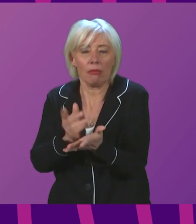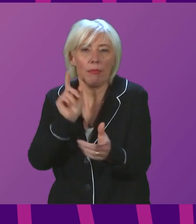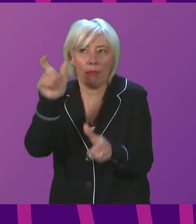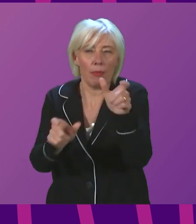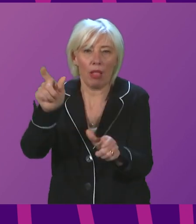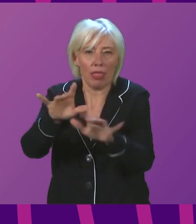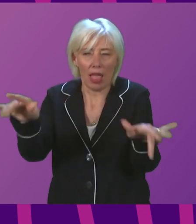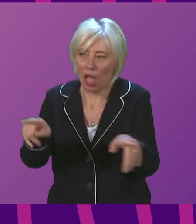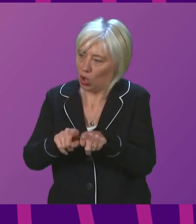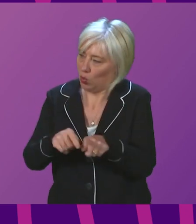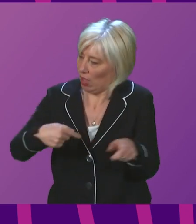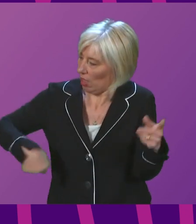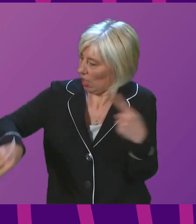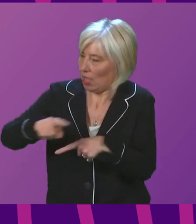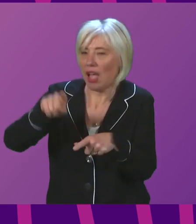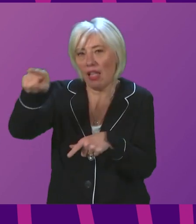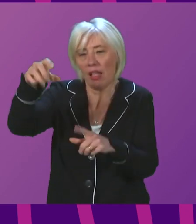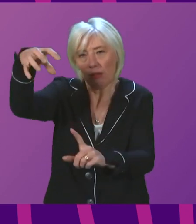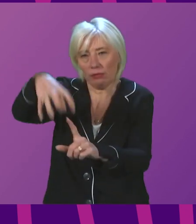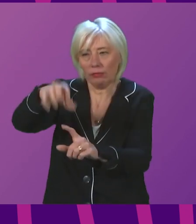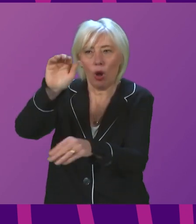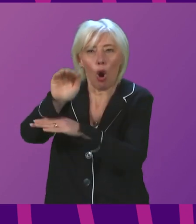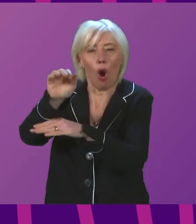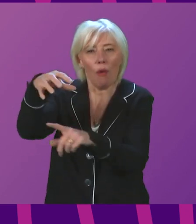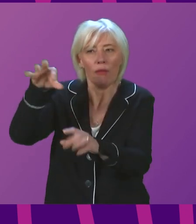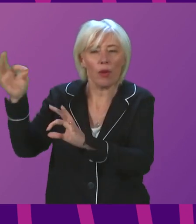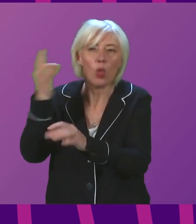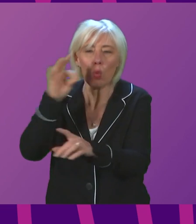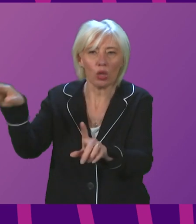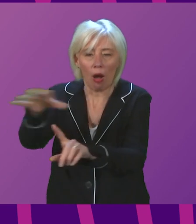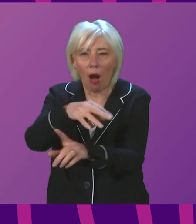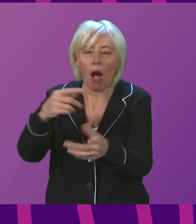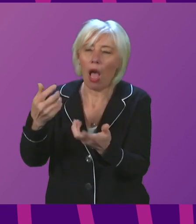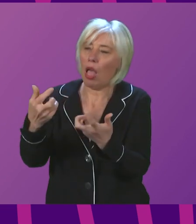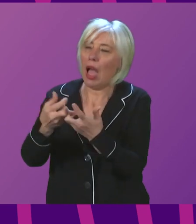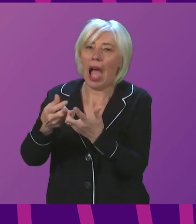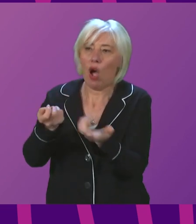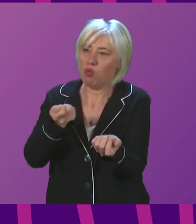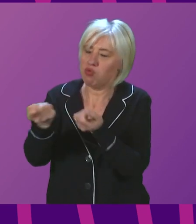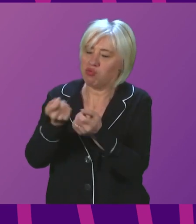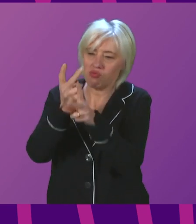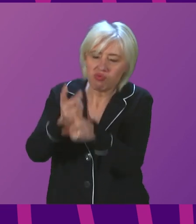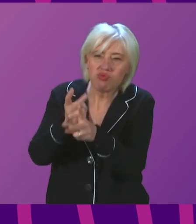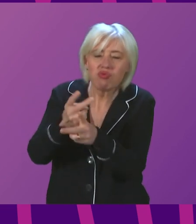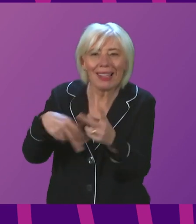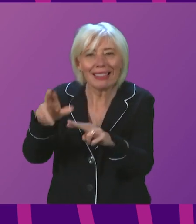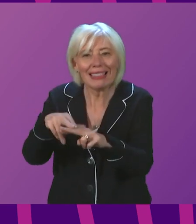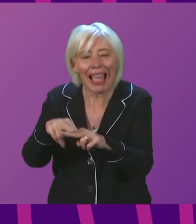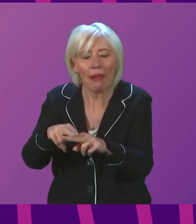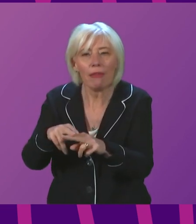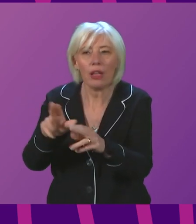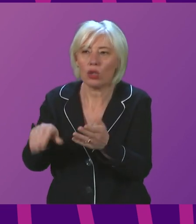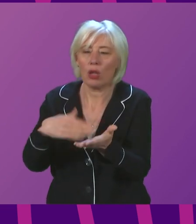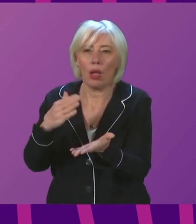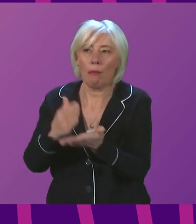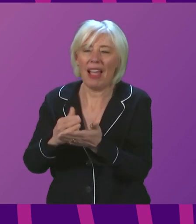and emergency response teams at these installations. We are still learning about Omicron, and we have heard about that today. But failure to act